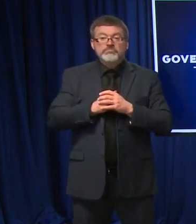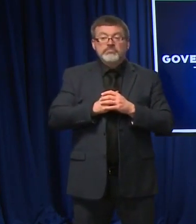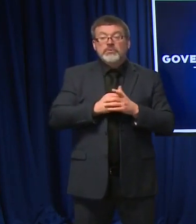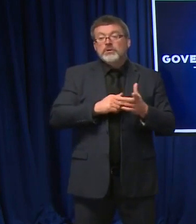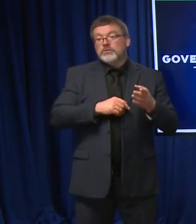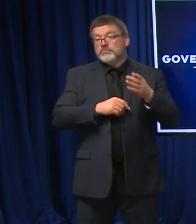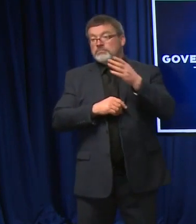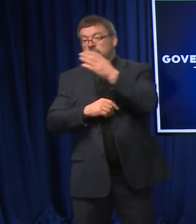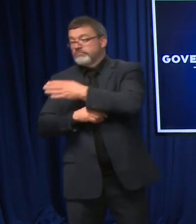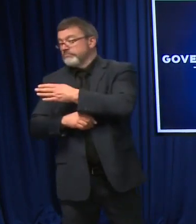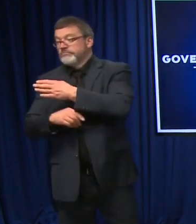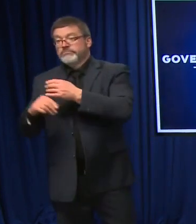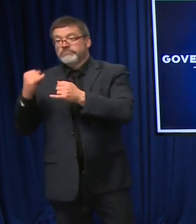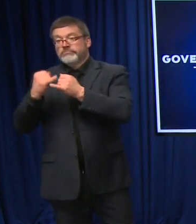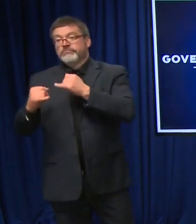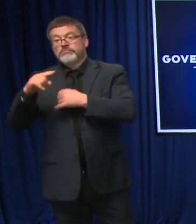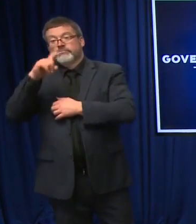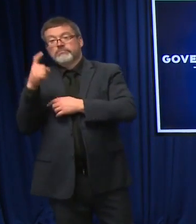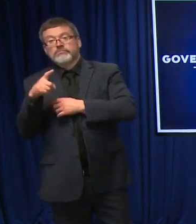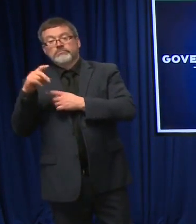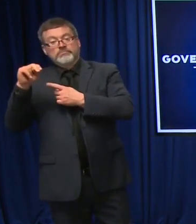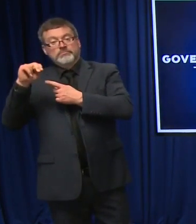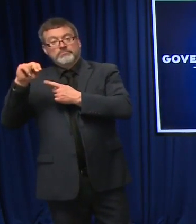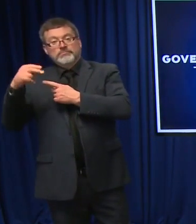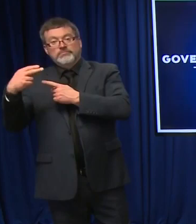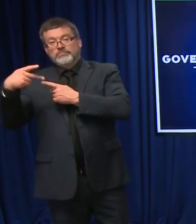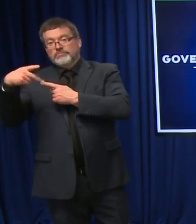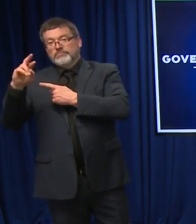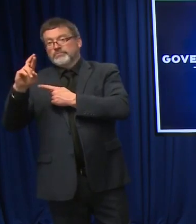New Hampshire Public Radio. Ali, please go ahead with your question.